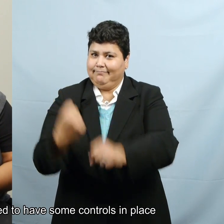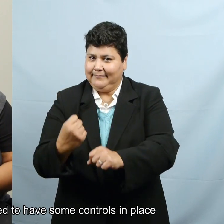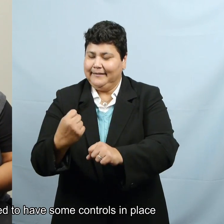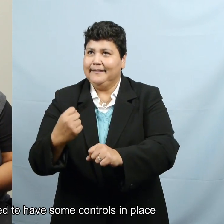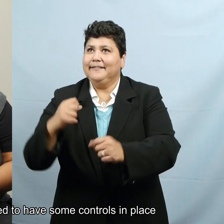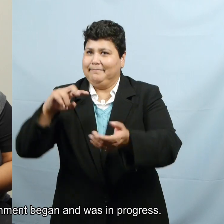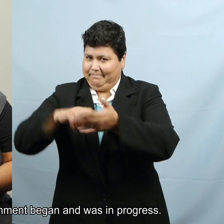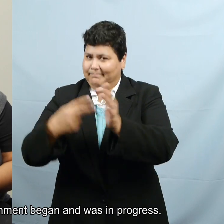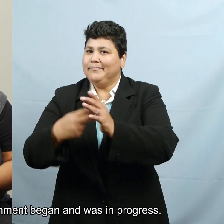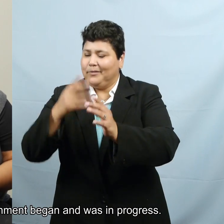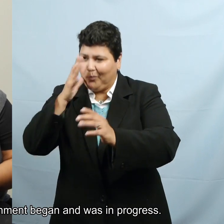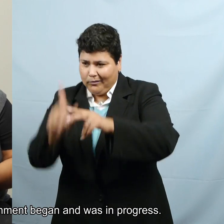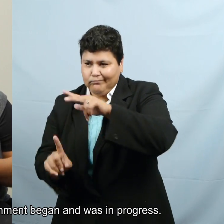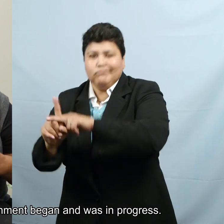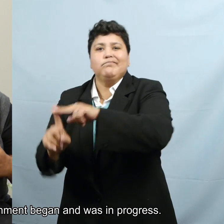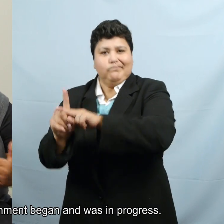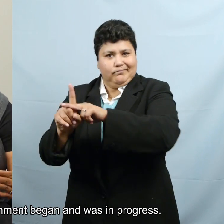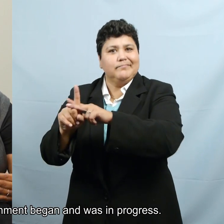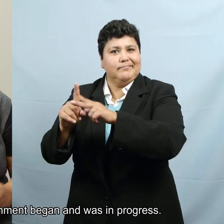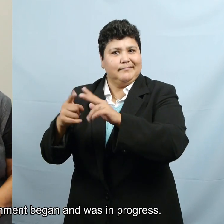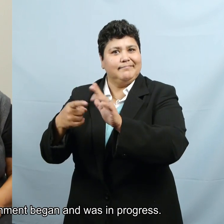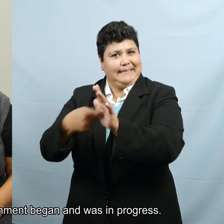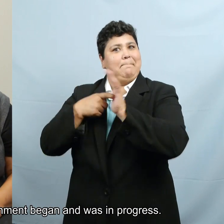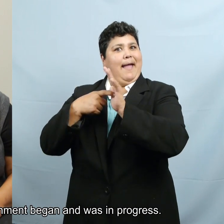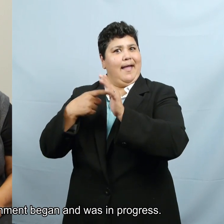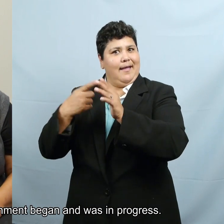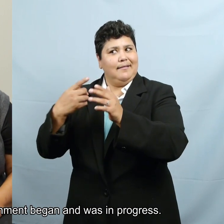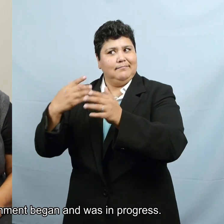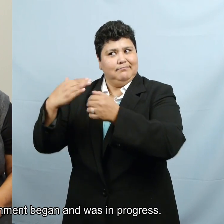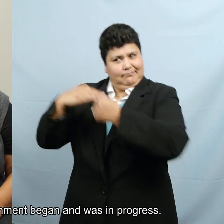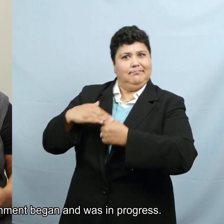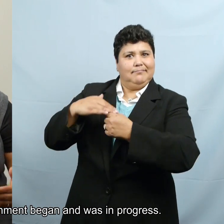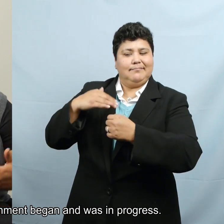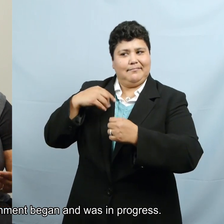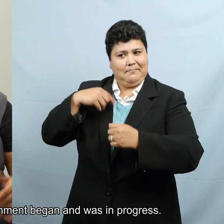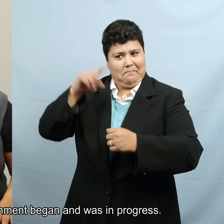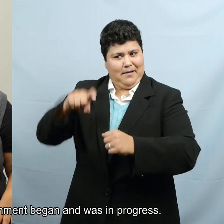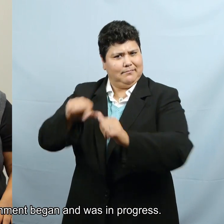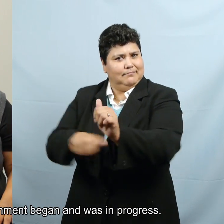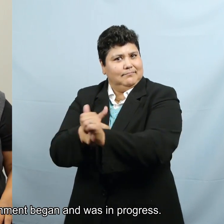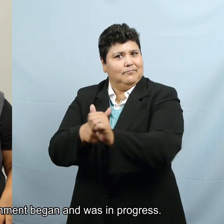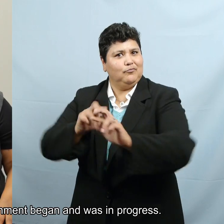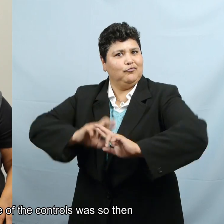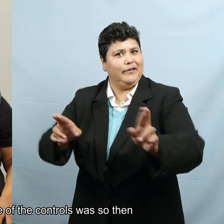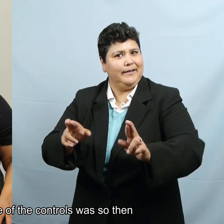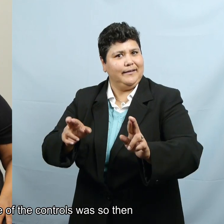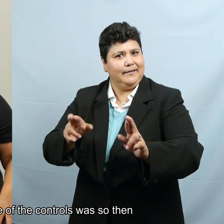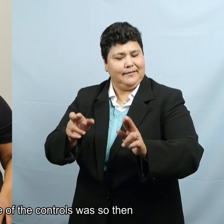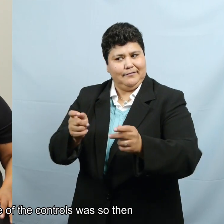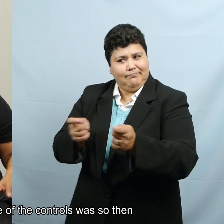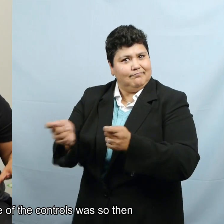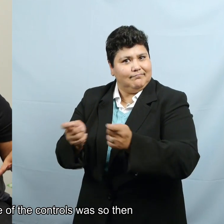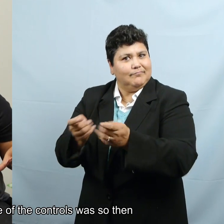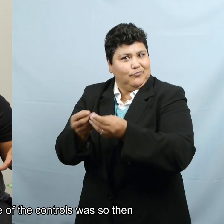to have some controls in place as the assignment, uh, uh, began and, and was, uh, in progress.